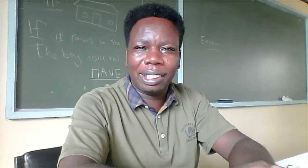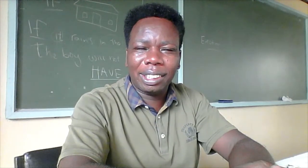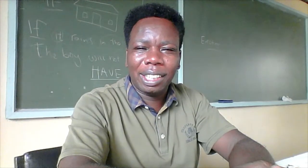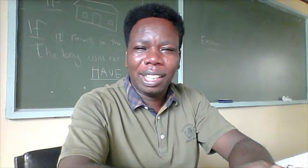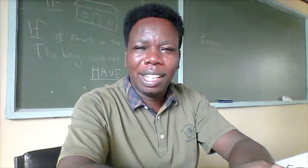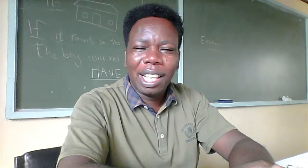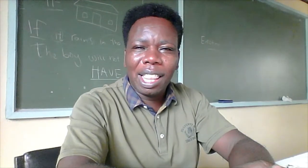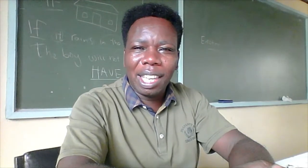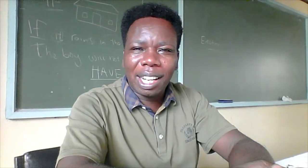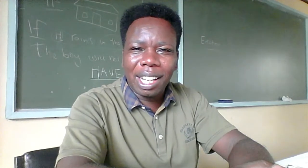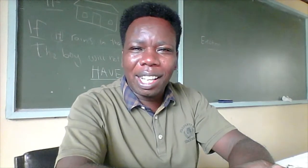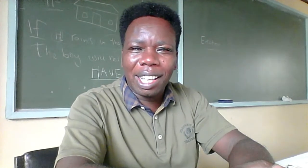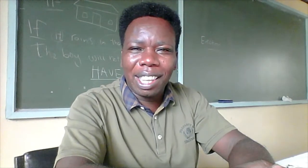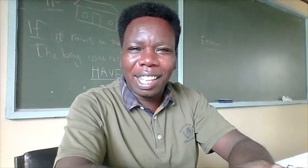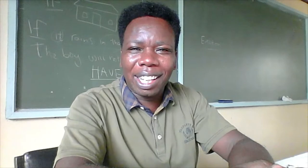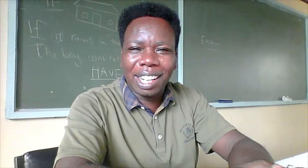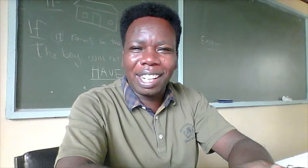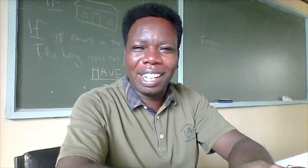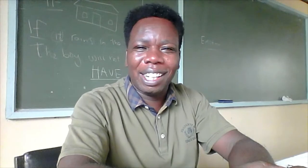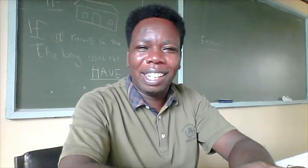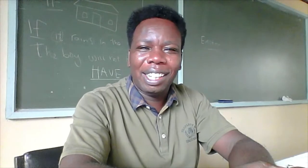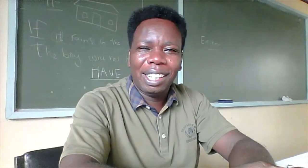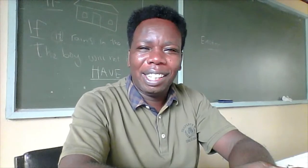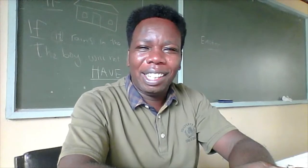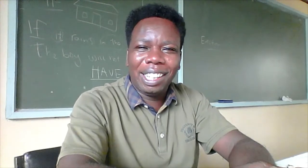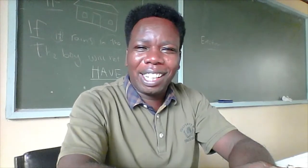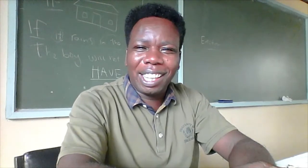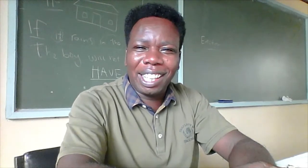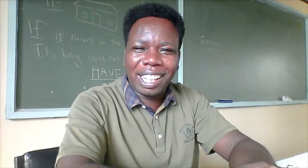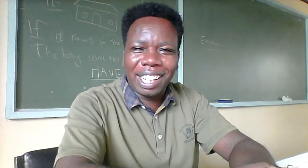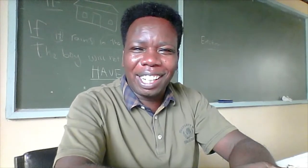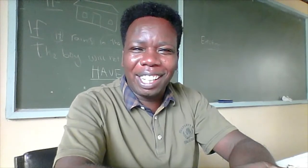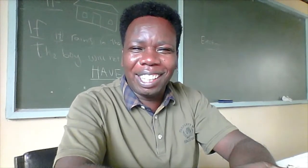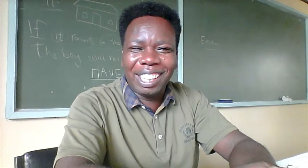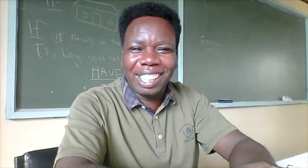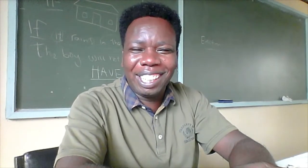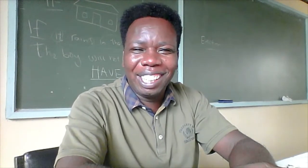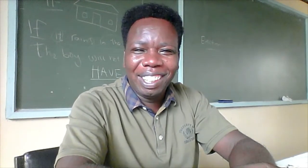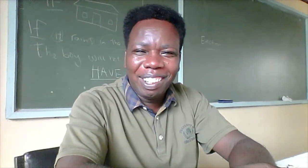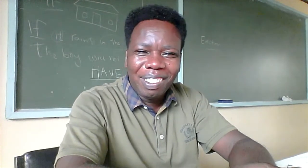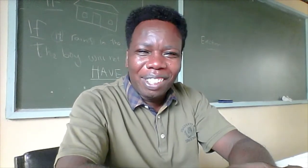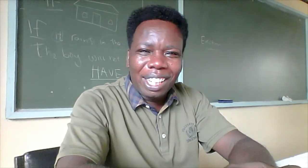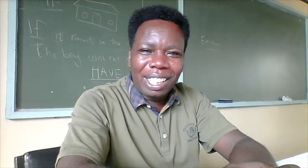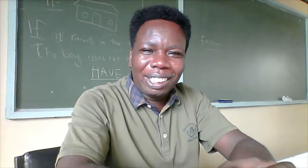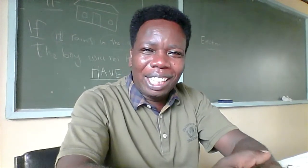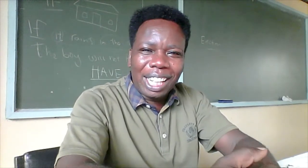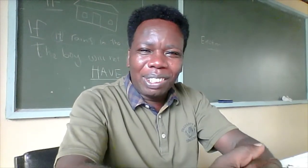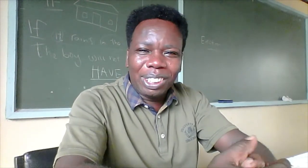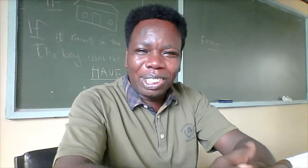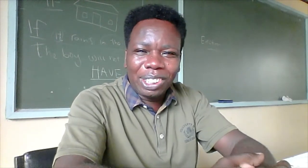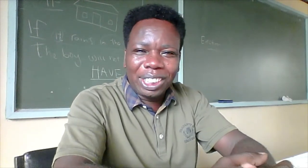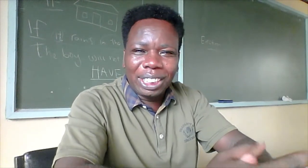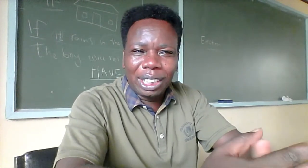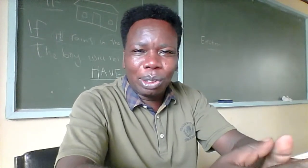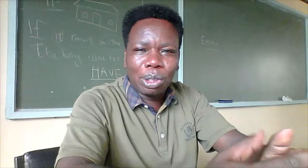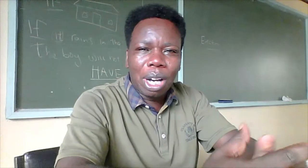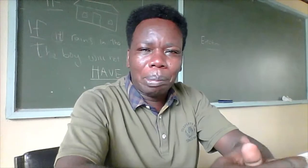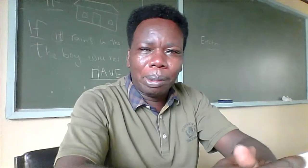Deka, Deka, Deka, Deka. Sign Language Resource Center, Tukohapo.